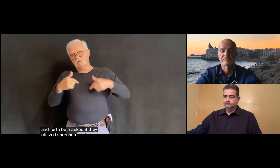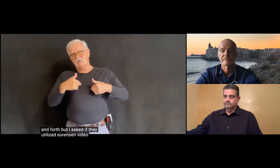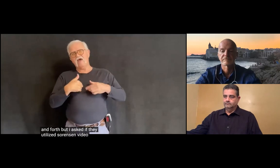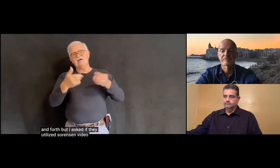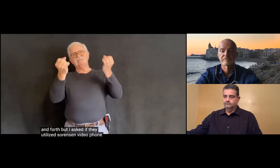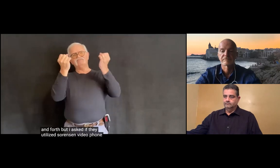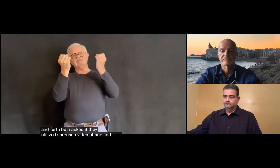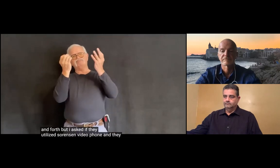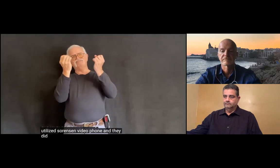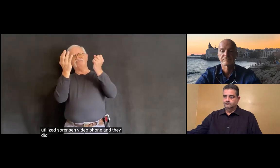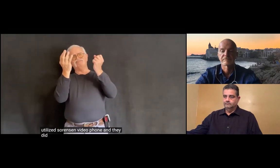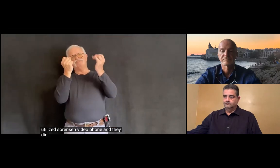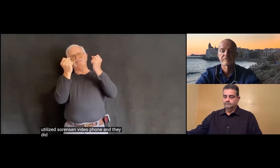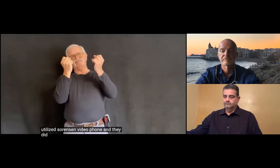literature.